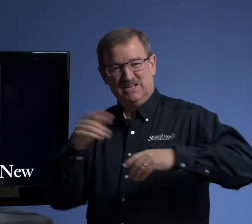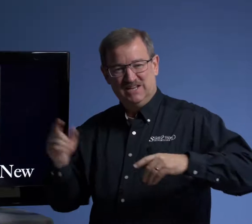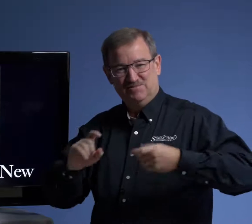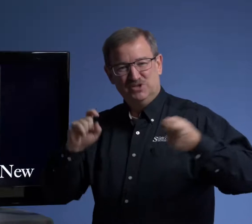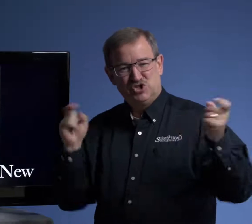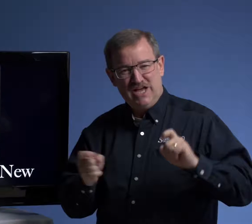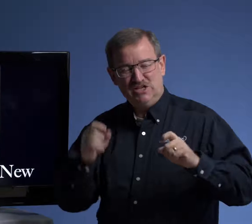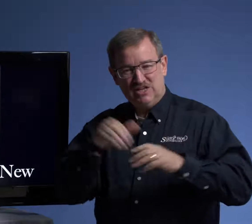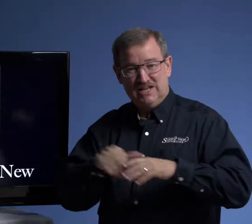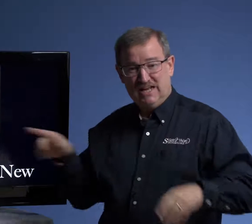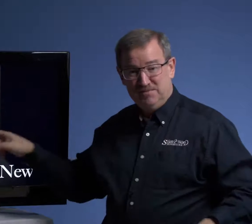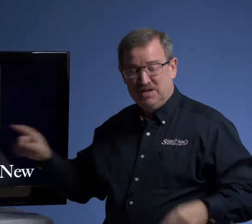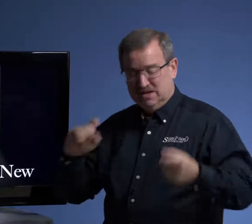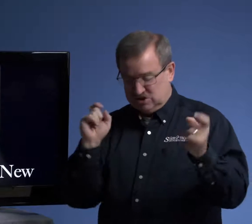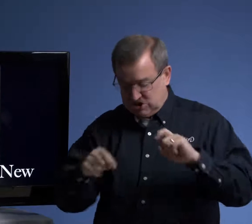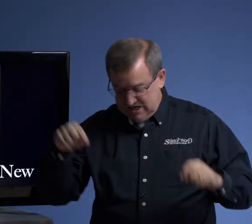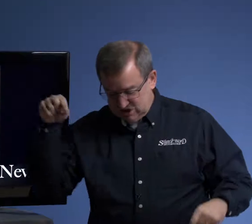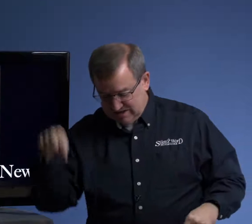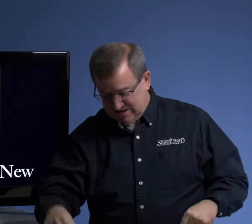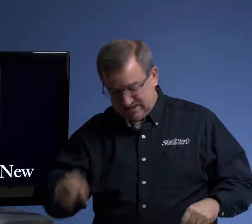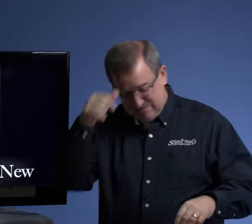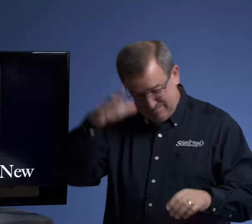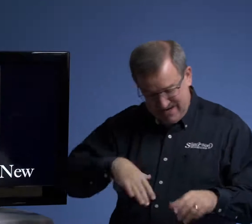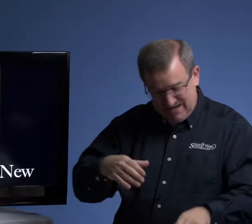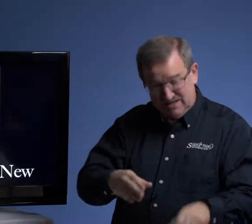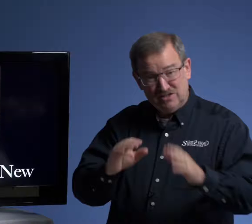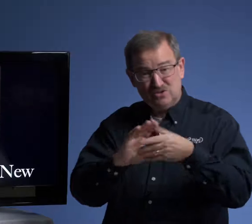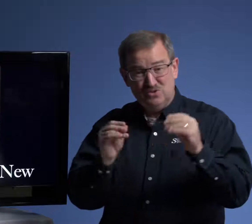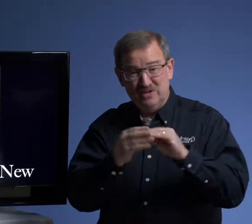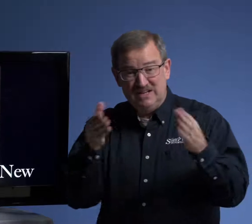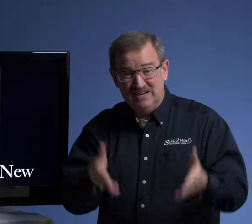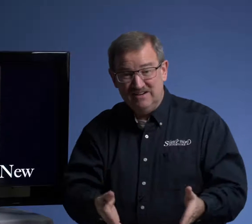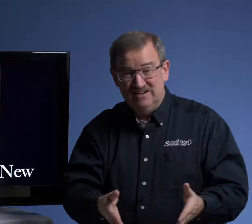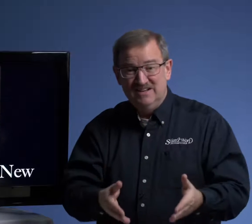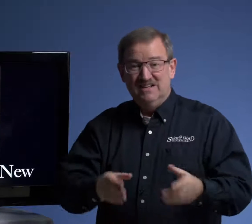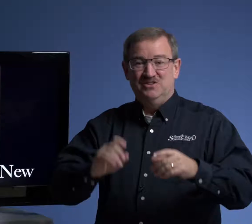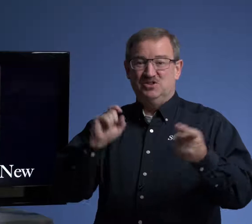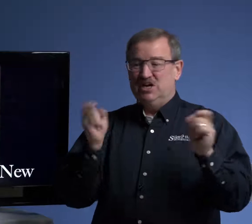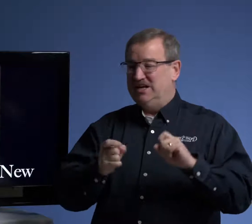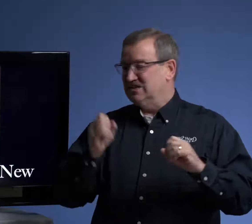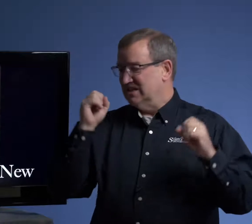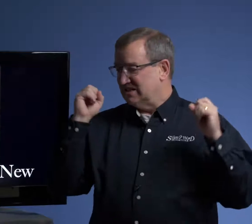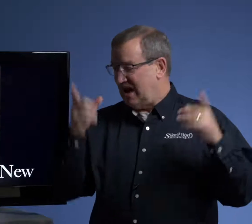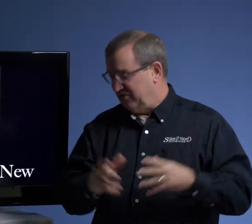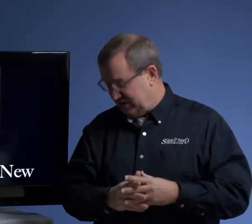in him, the change in him, the change in this man, in this story here, the change is obvious.